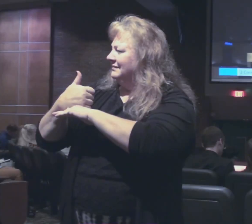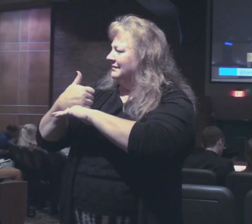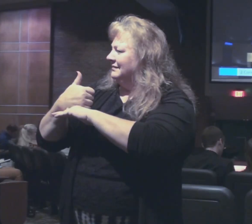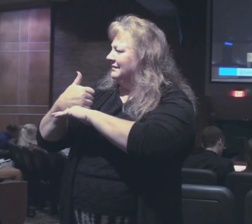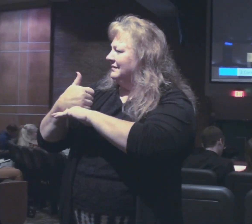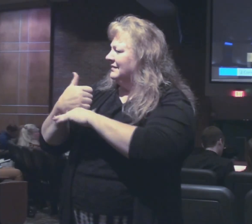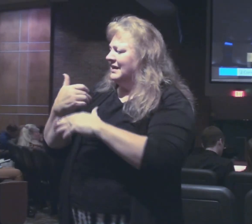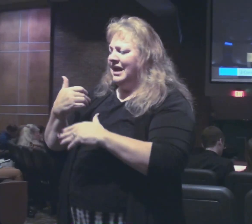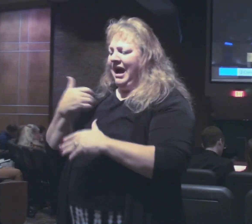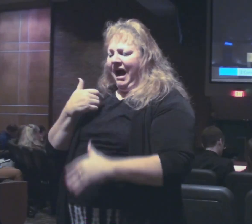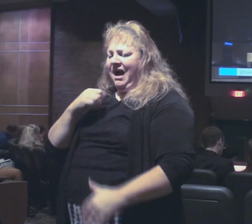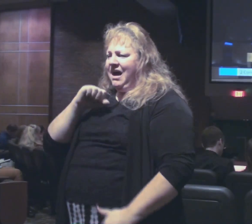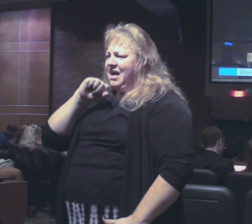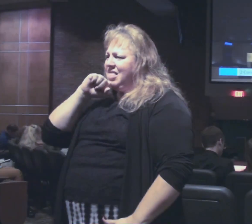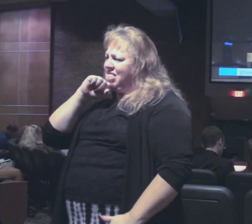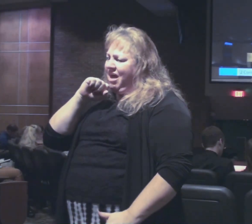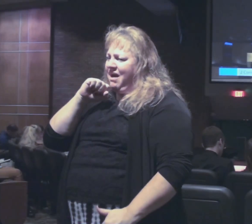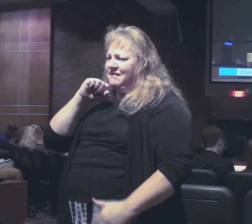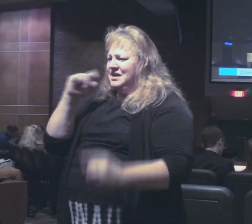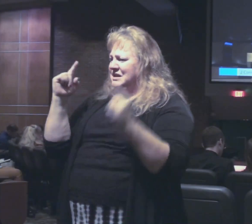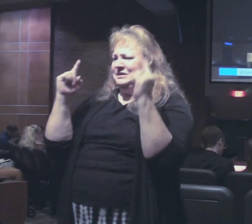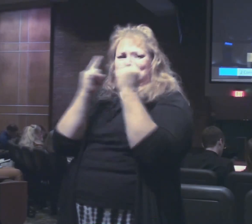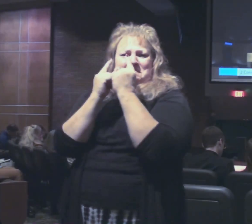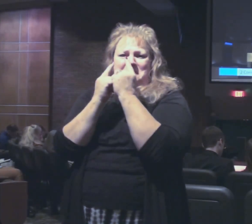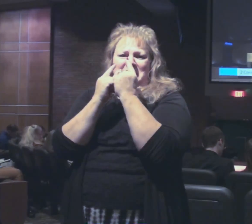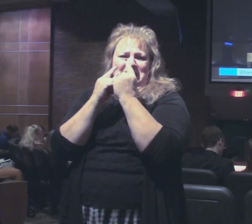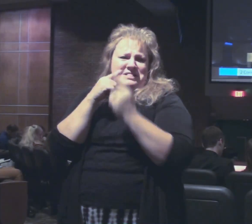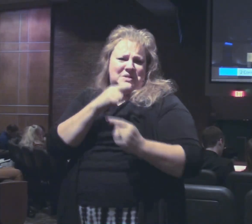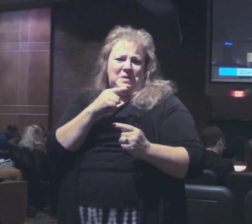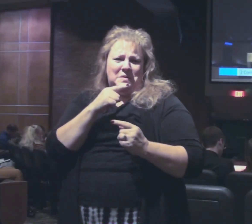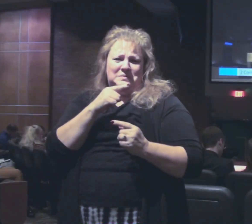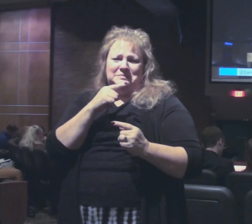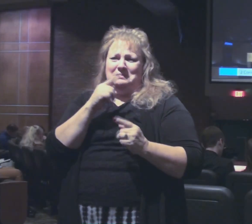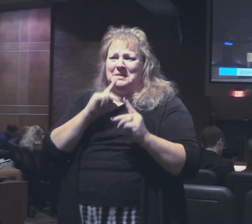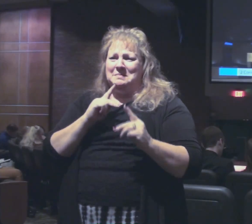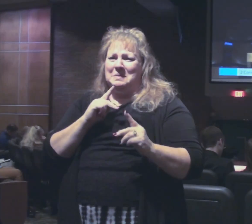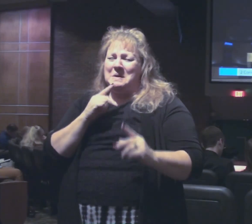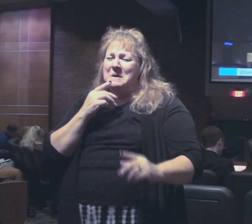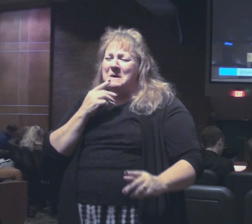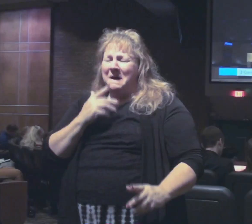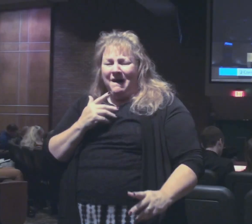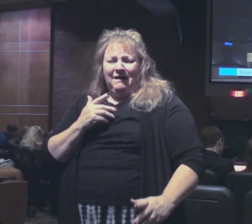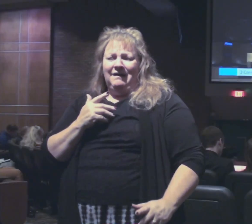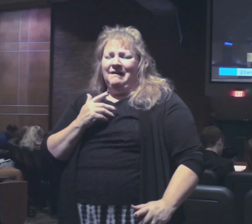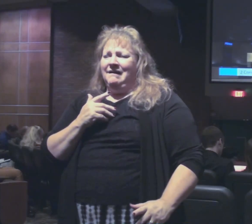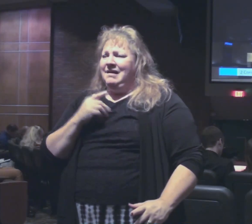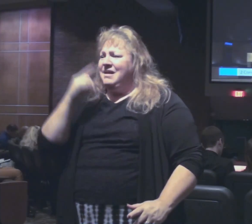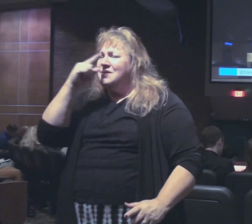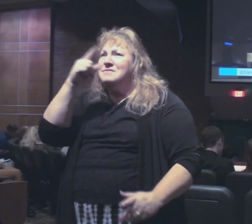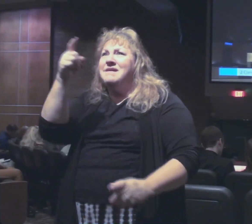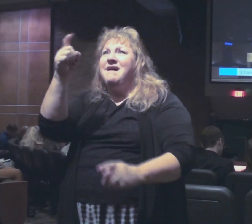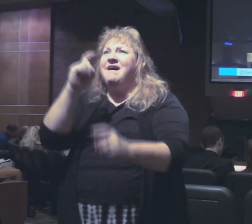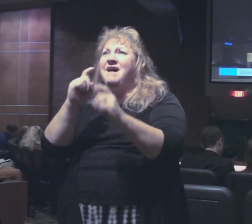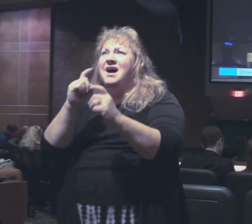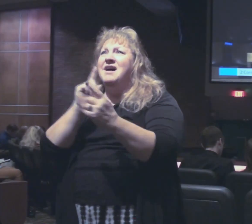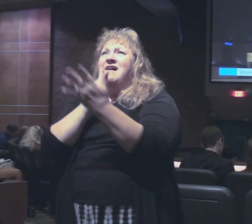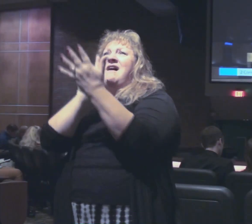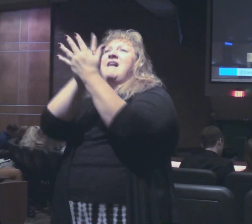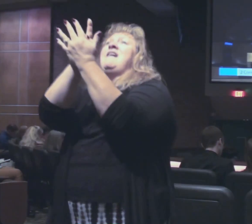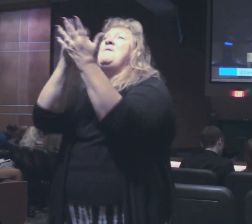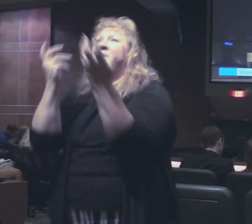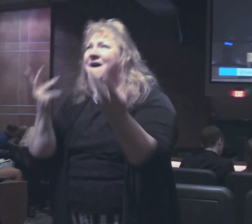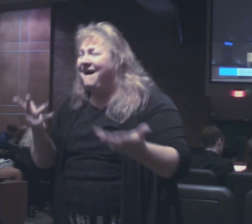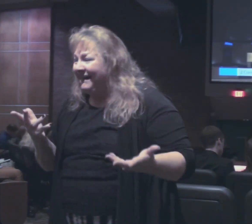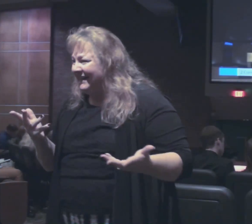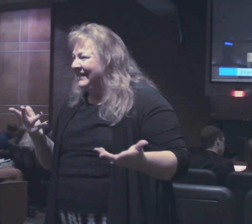I'd love to meet those Gentile believers in Galatia and Greece that have been so generous and